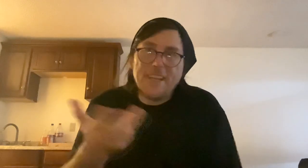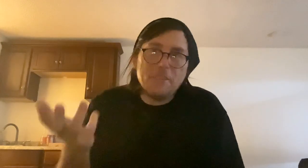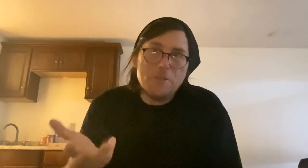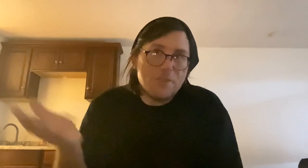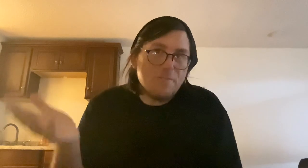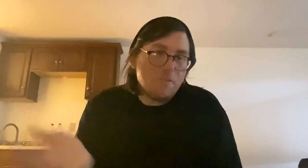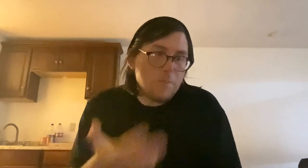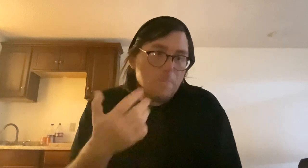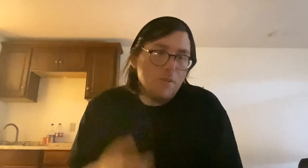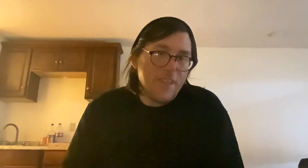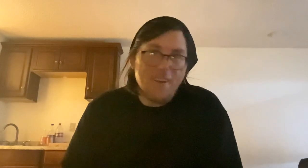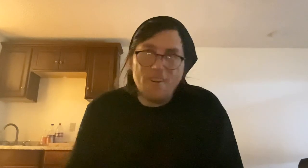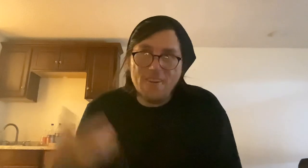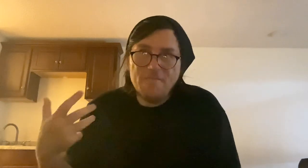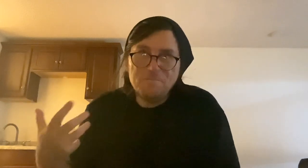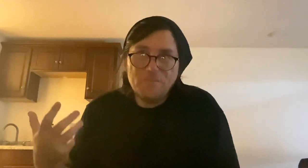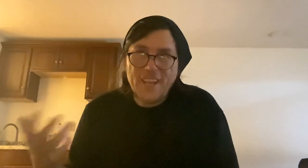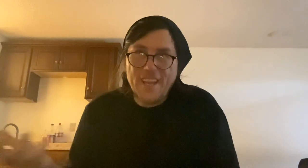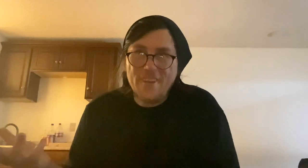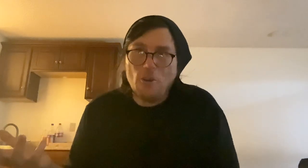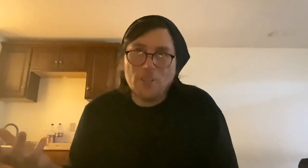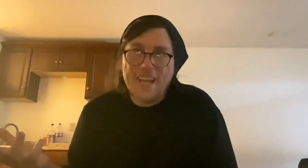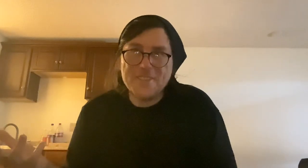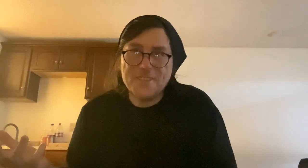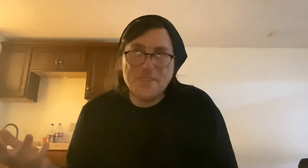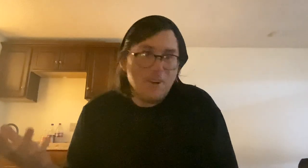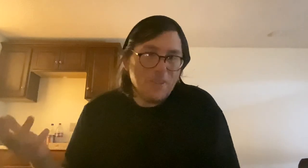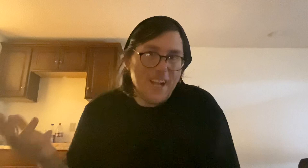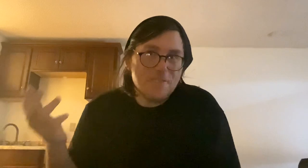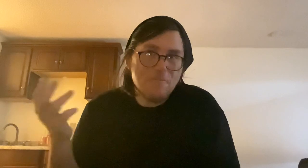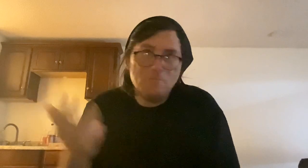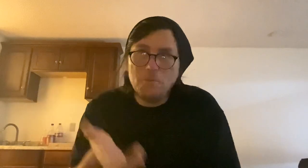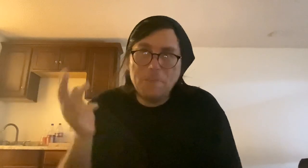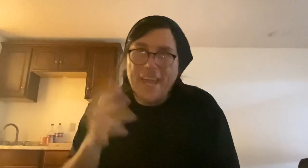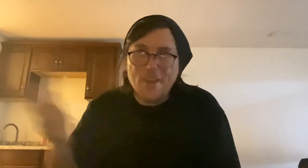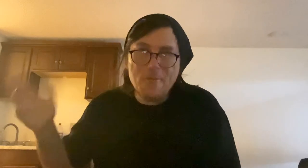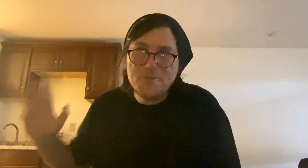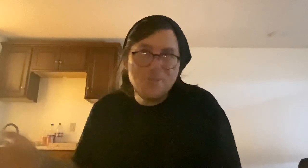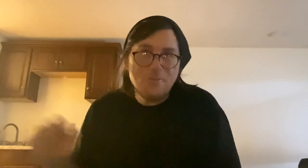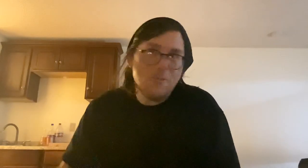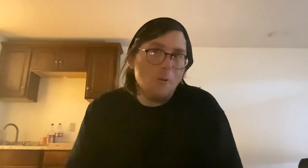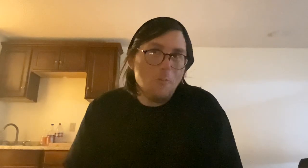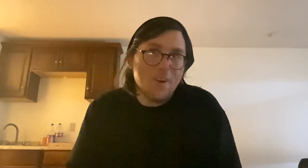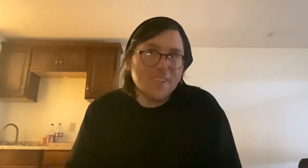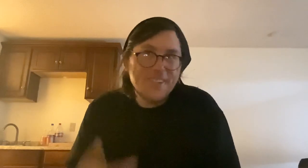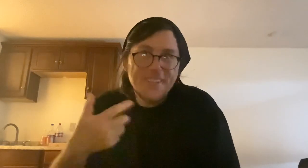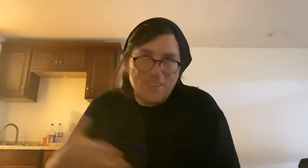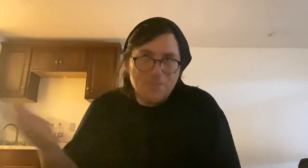get commissions for people that are in art classes, you know, that will pay you to do their homework, do